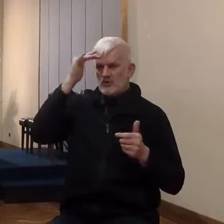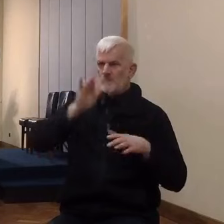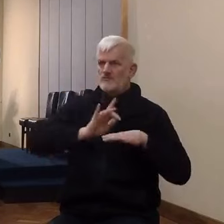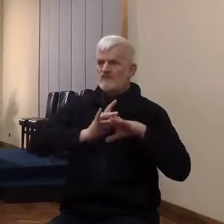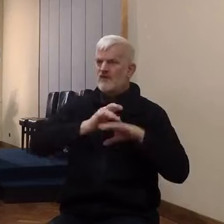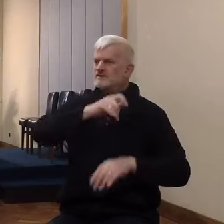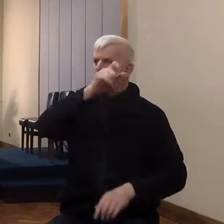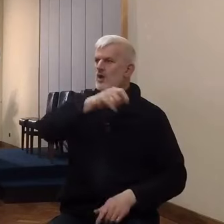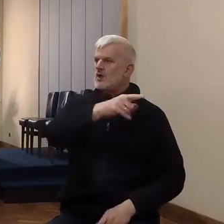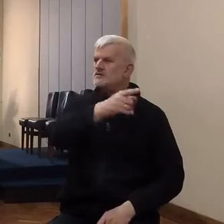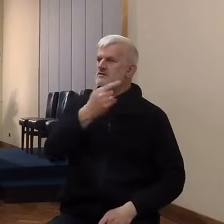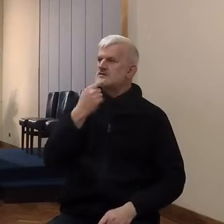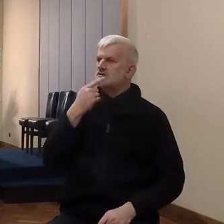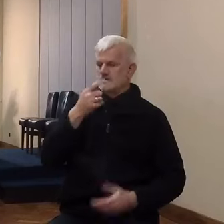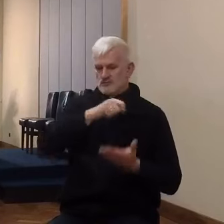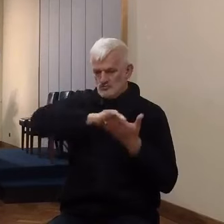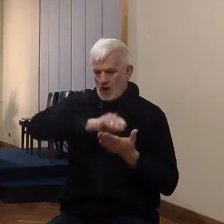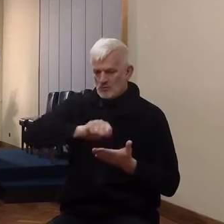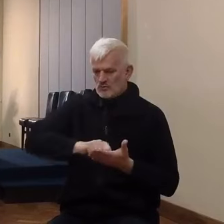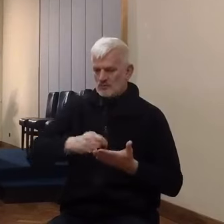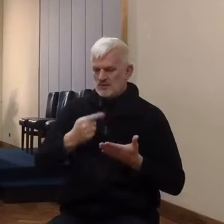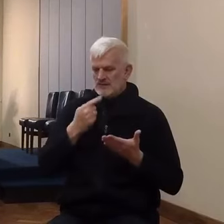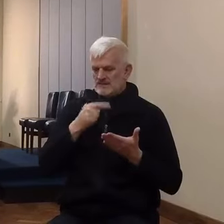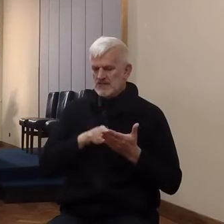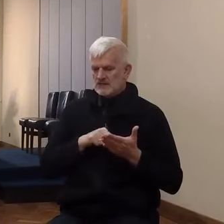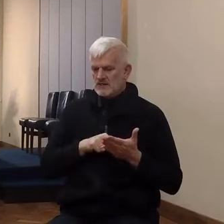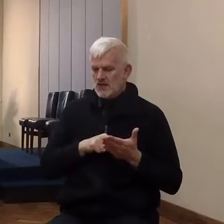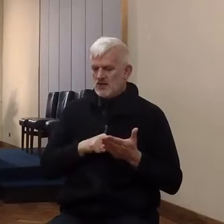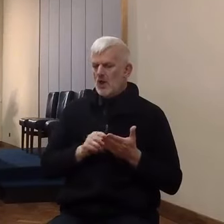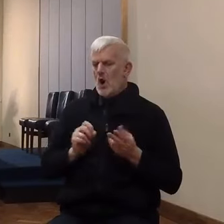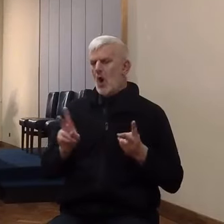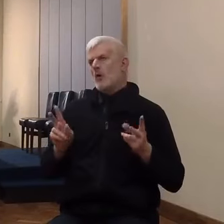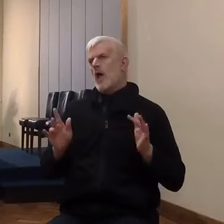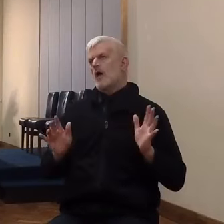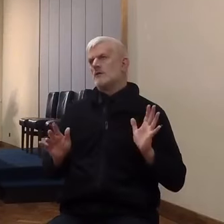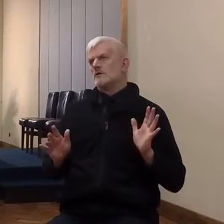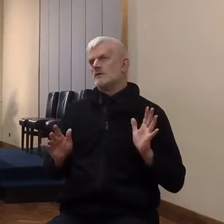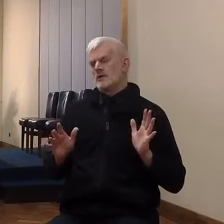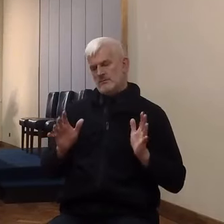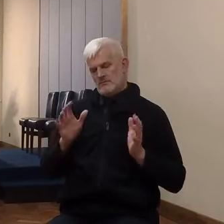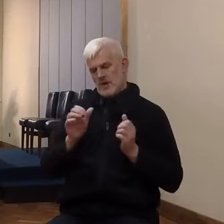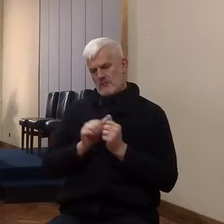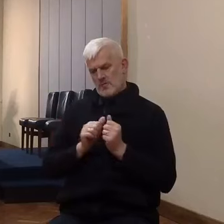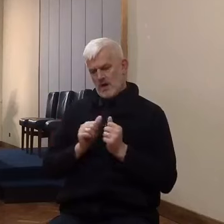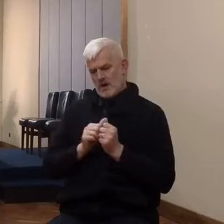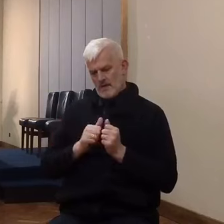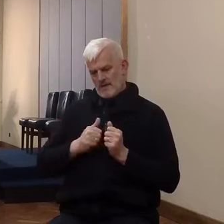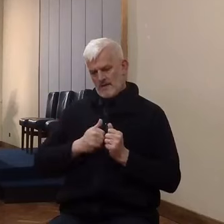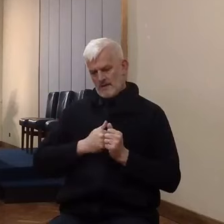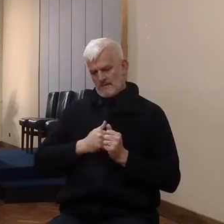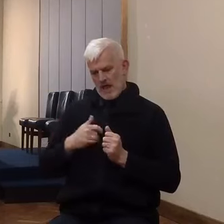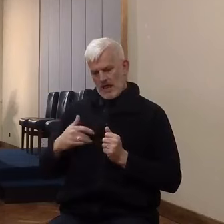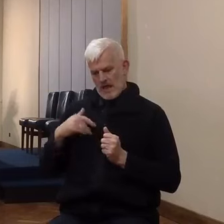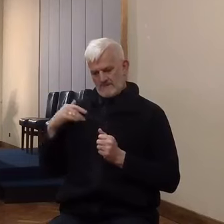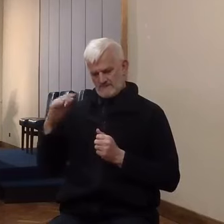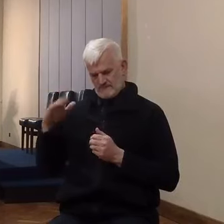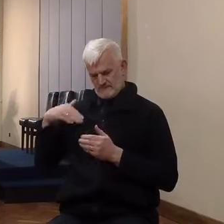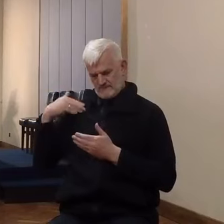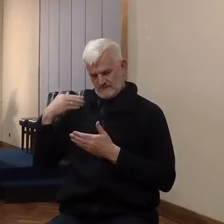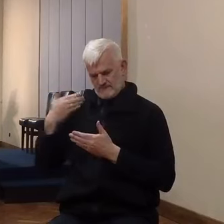said, or wrote rather freely, when I was at a certain point in my career, I was faced with,